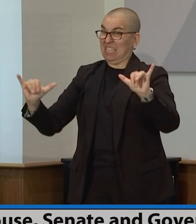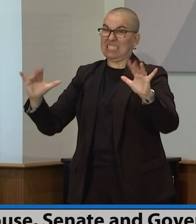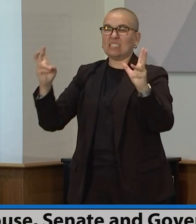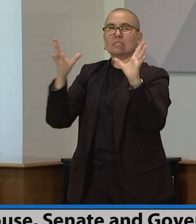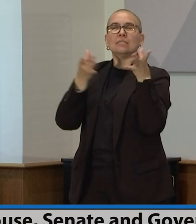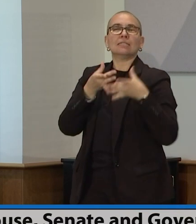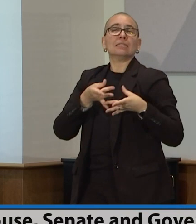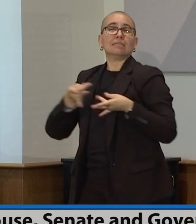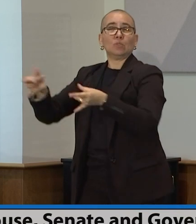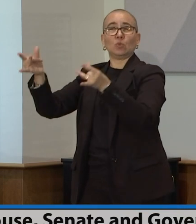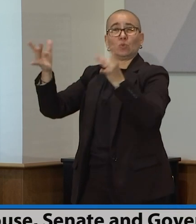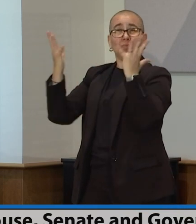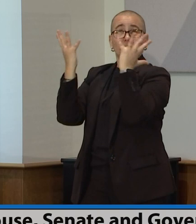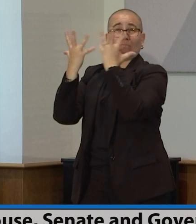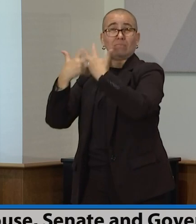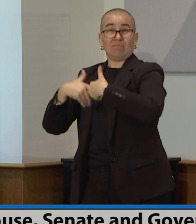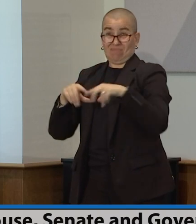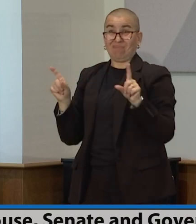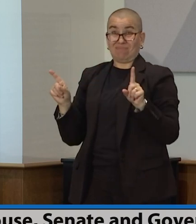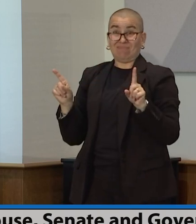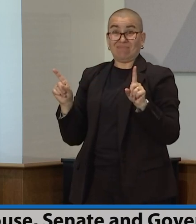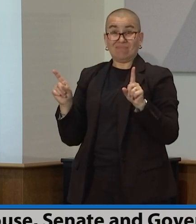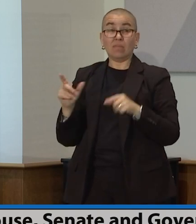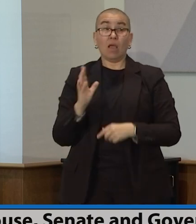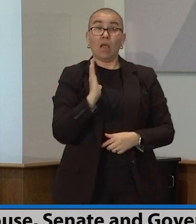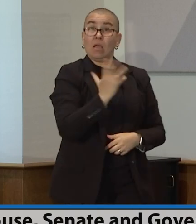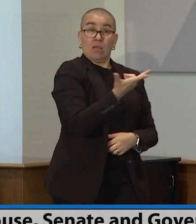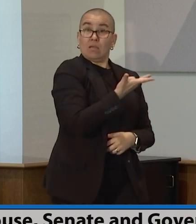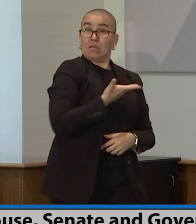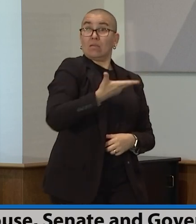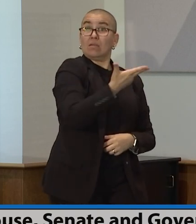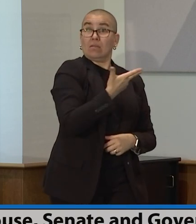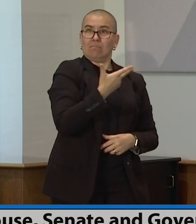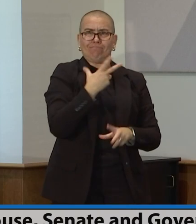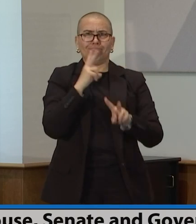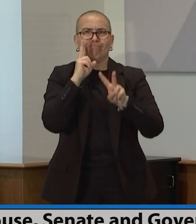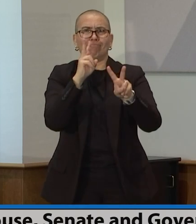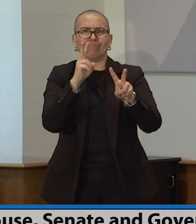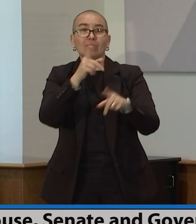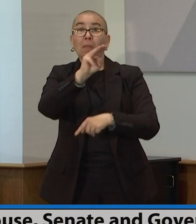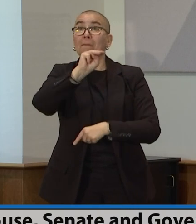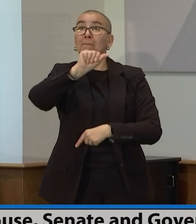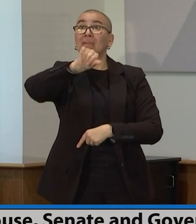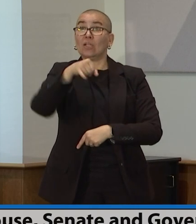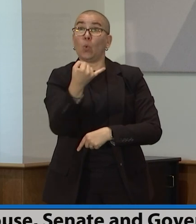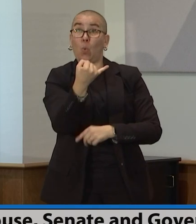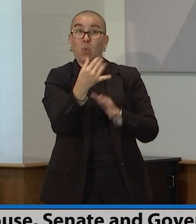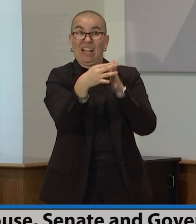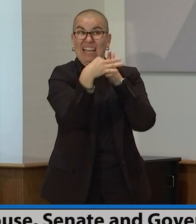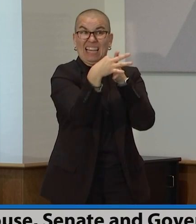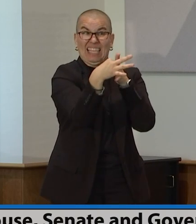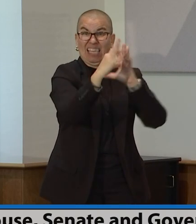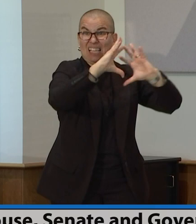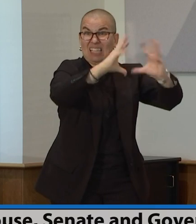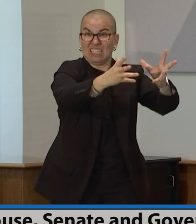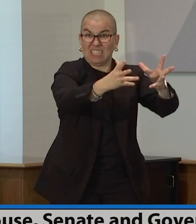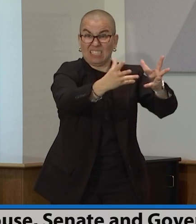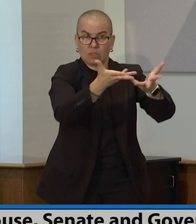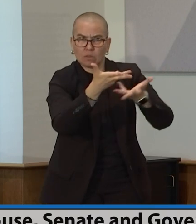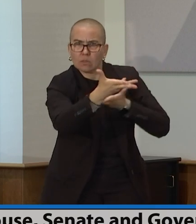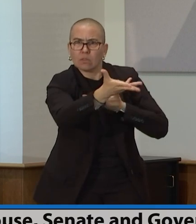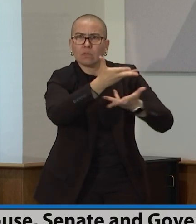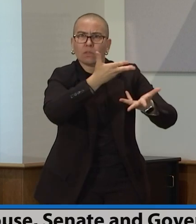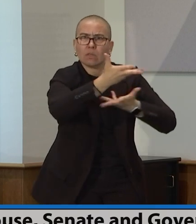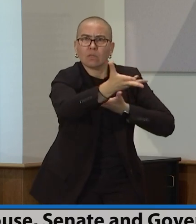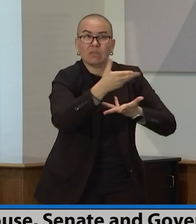Minority Leader Doubt and Minority Leader Kent about the capital investment bill. That's a whole new conversation that those individuals have to be at the table for us to